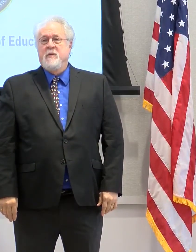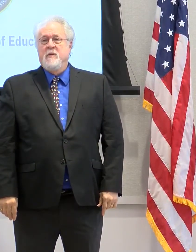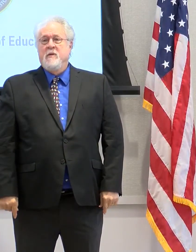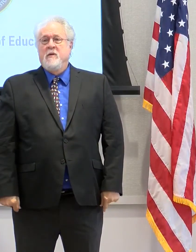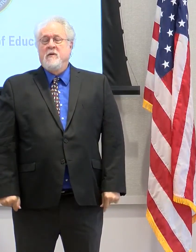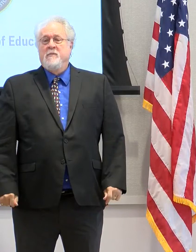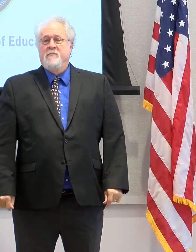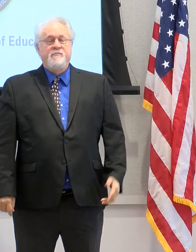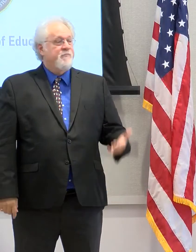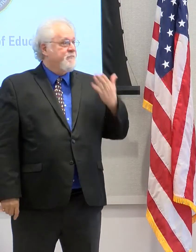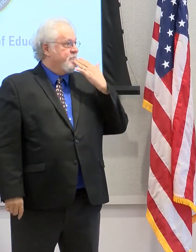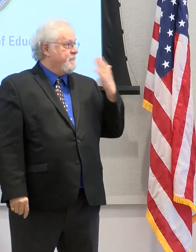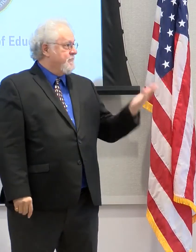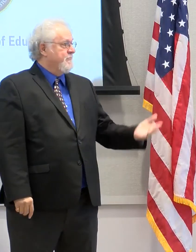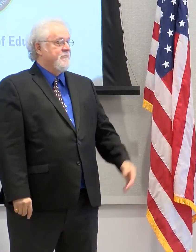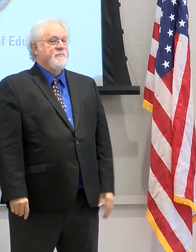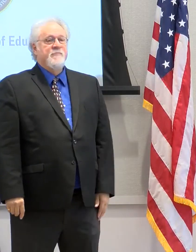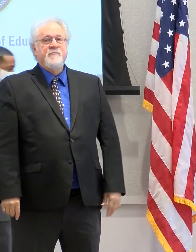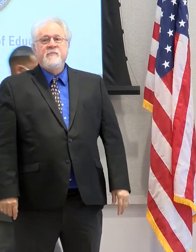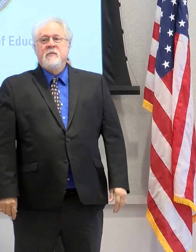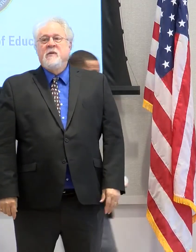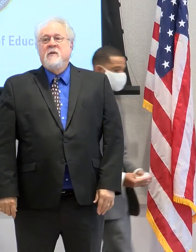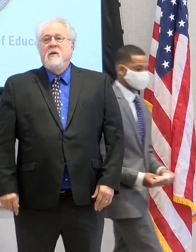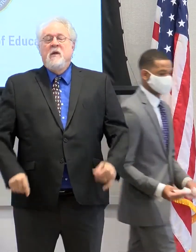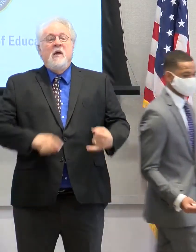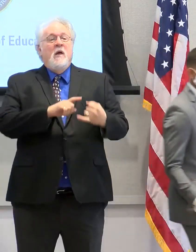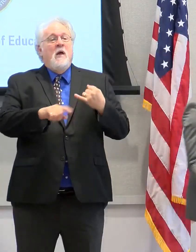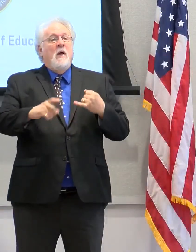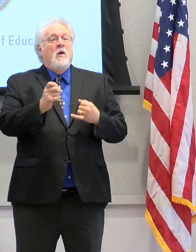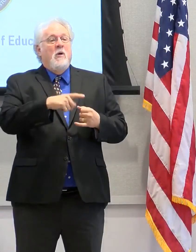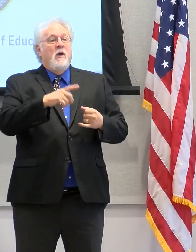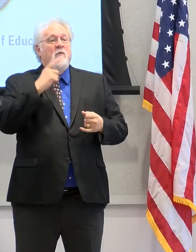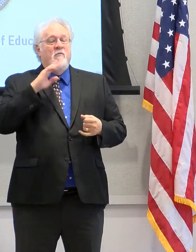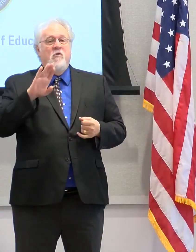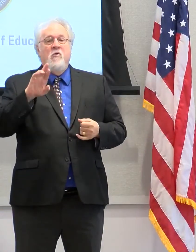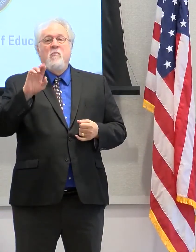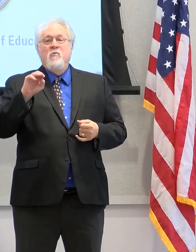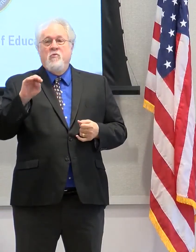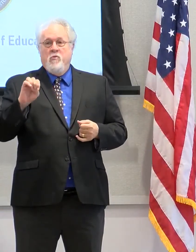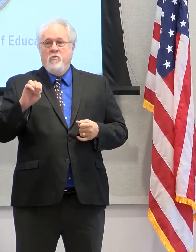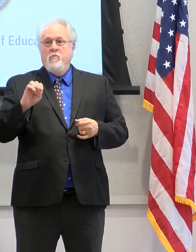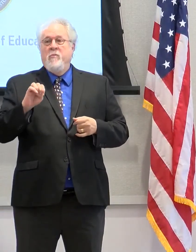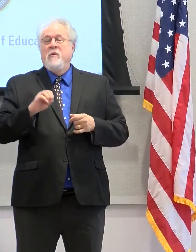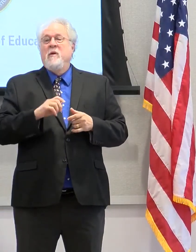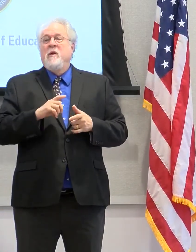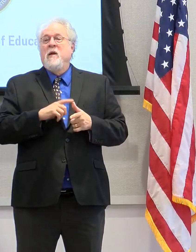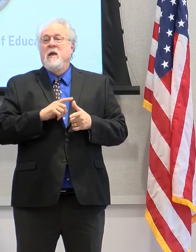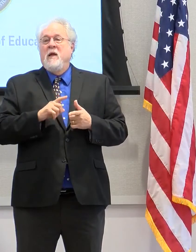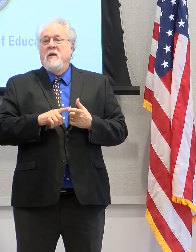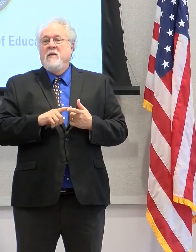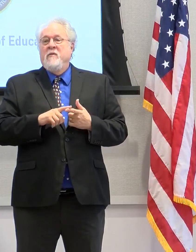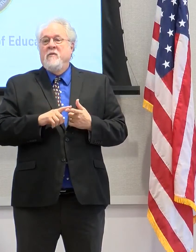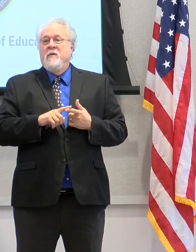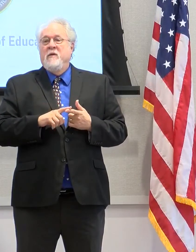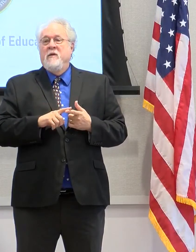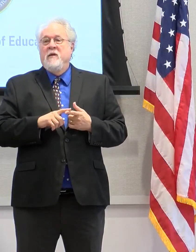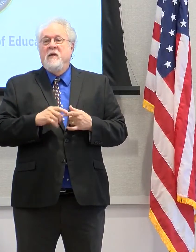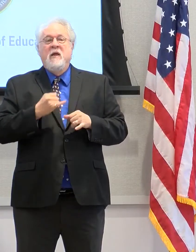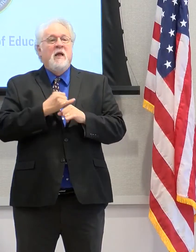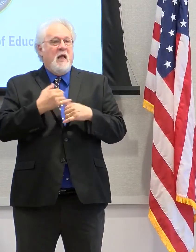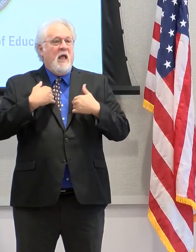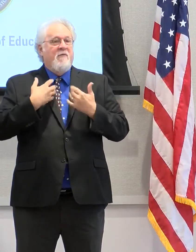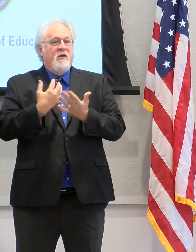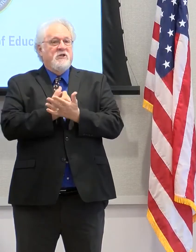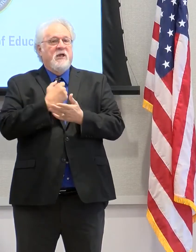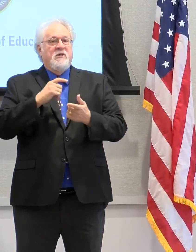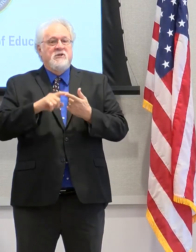Thank you, Chancellor Smith. We have a final question for Mayor Broom and then all of the institutions will